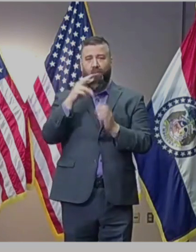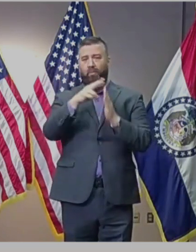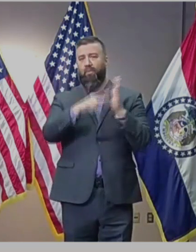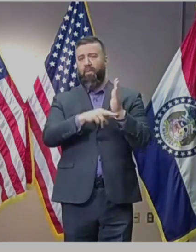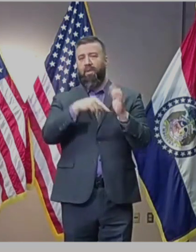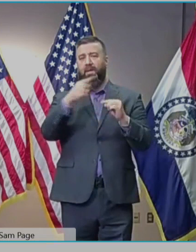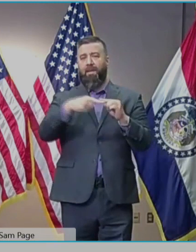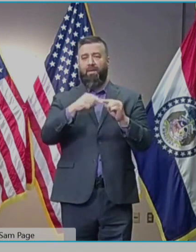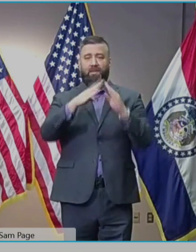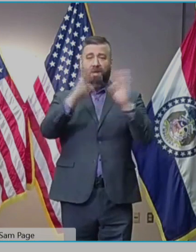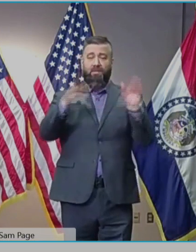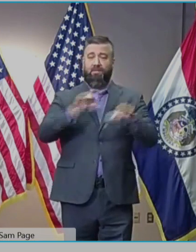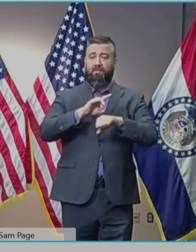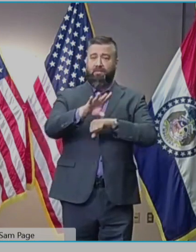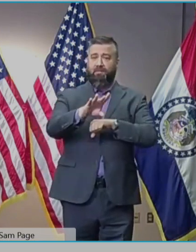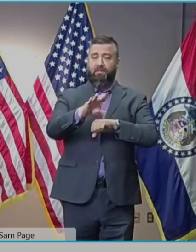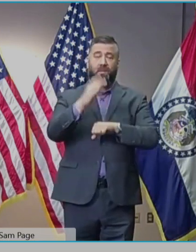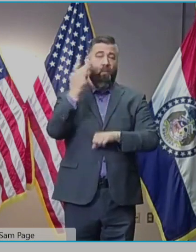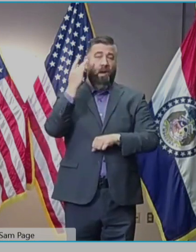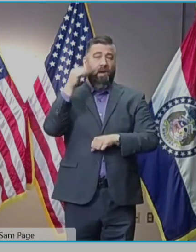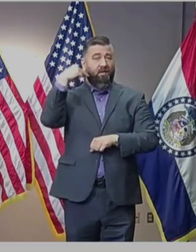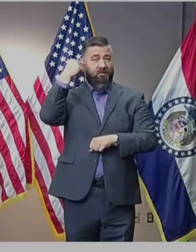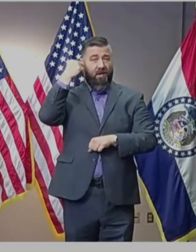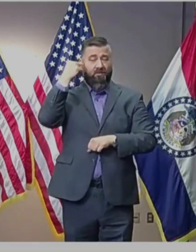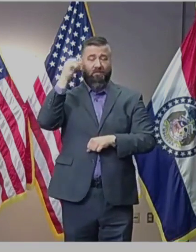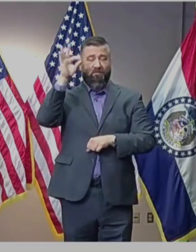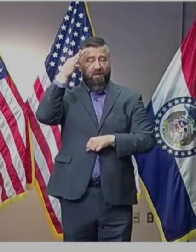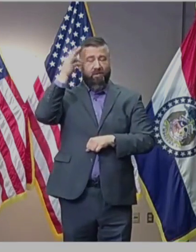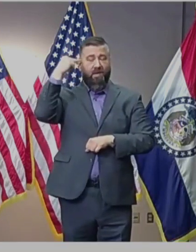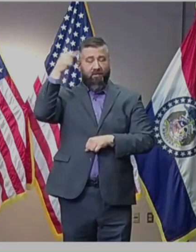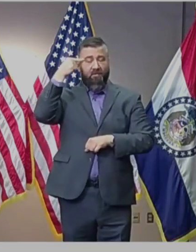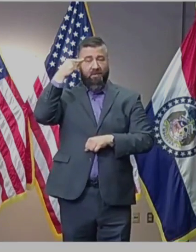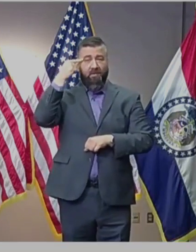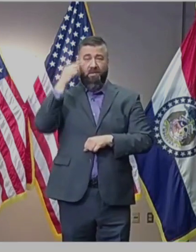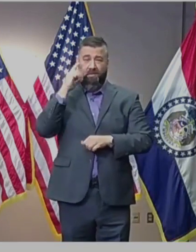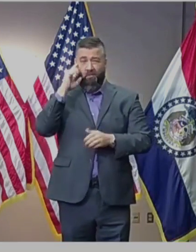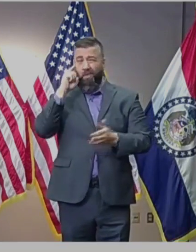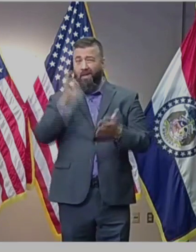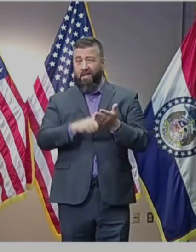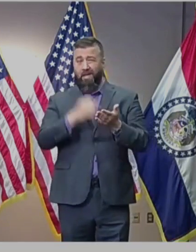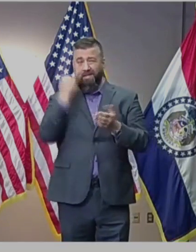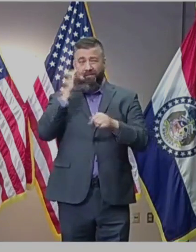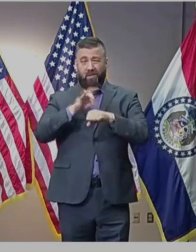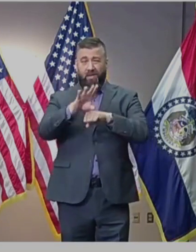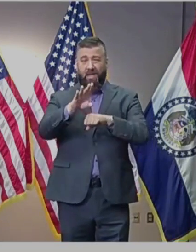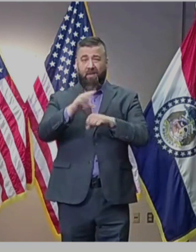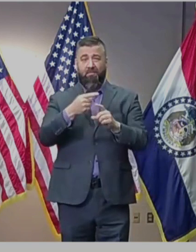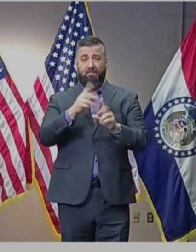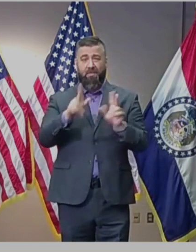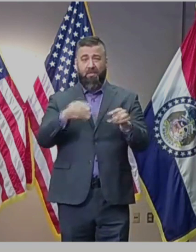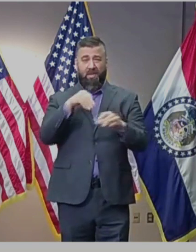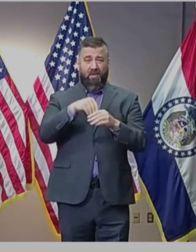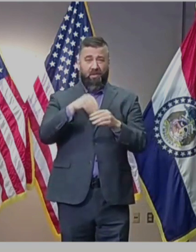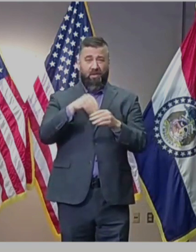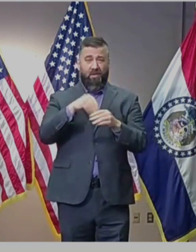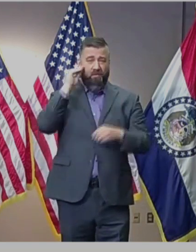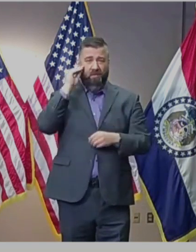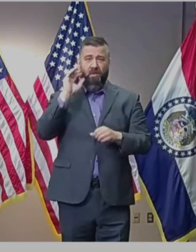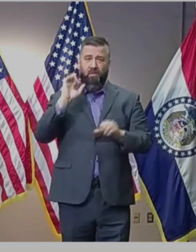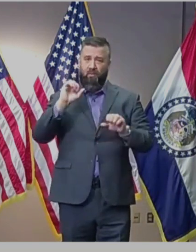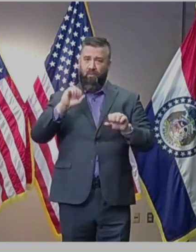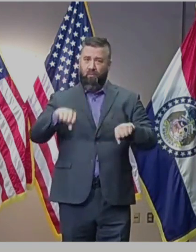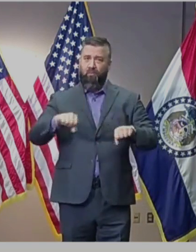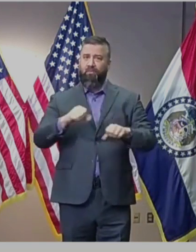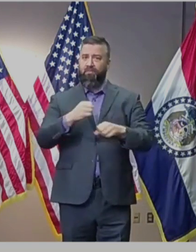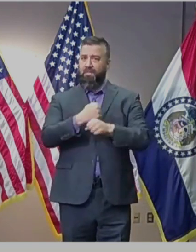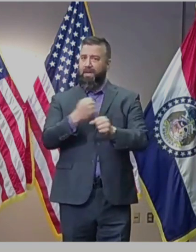federal government has recognized that displacing people from their homes during a pandemic will only worsen this global health and